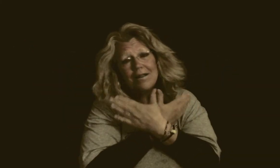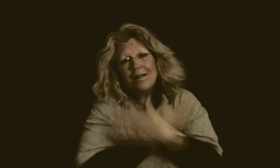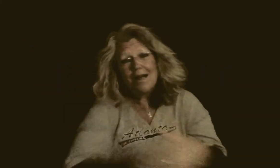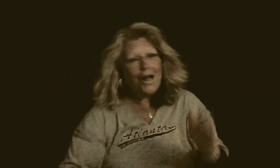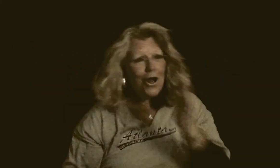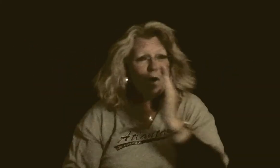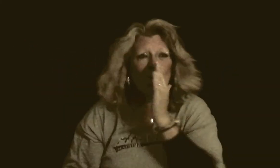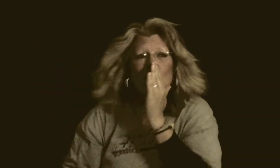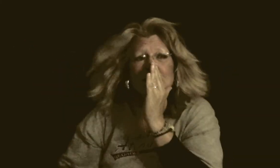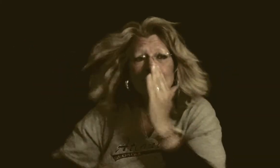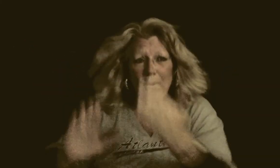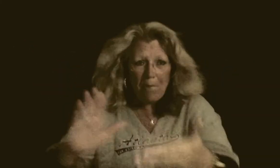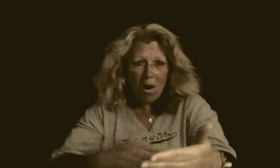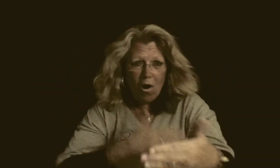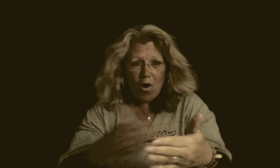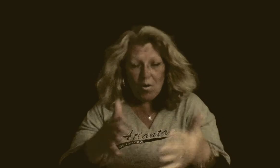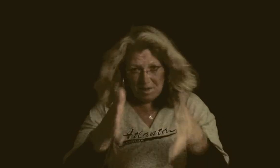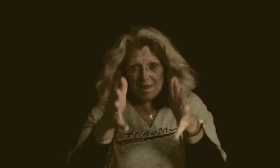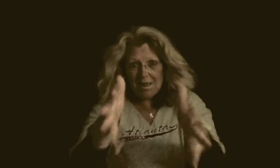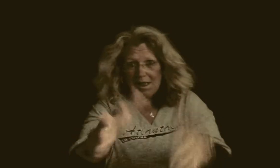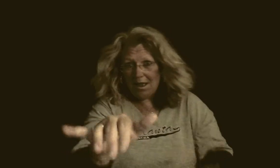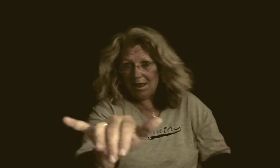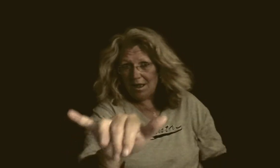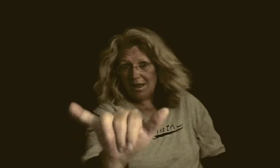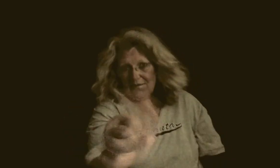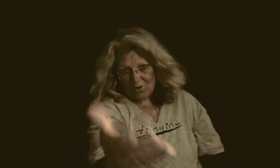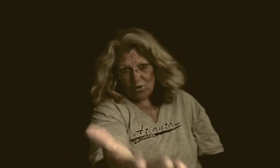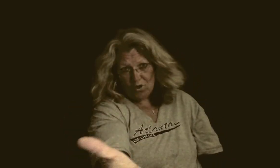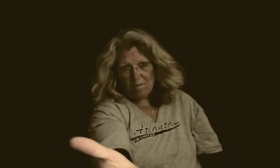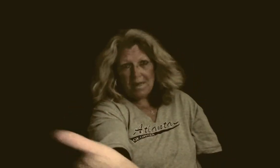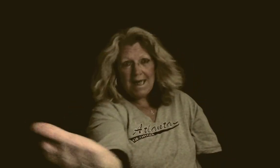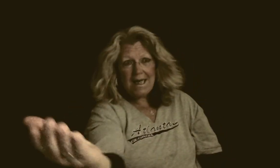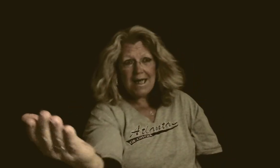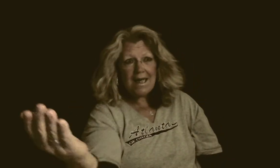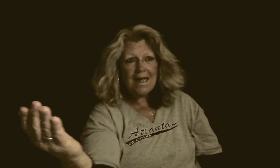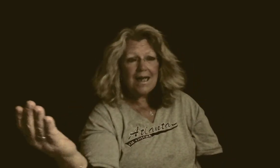Whispered poems leave you to be